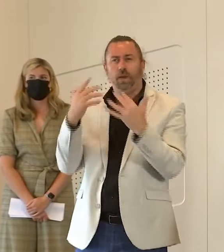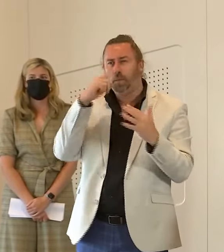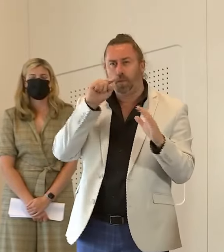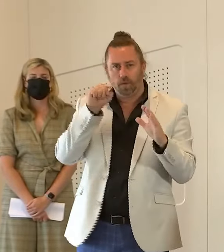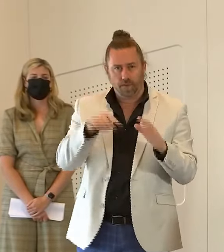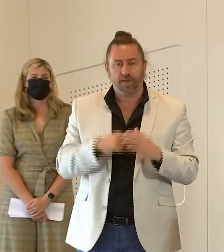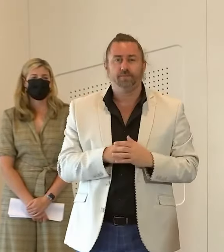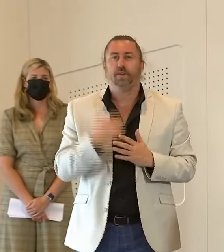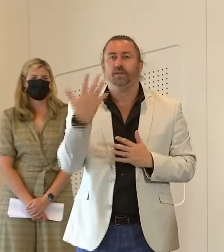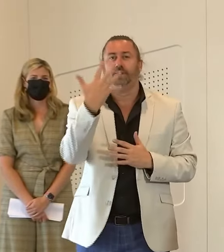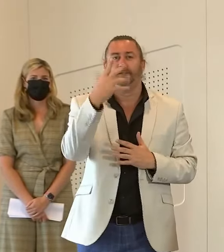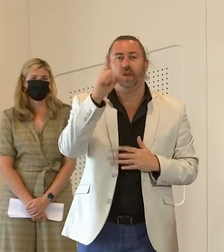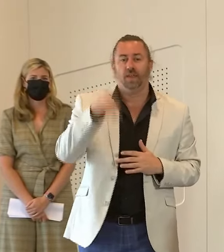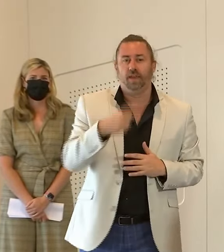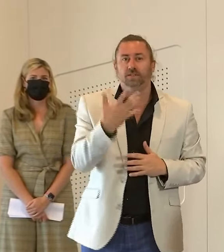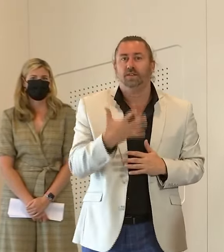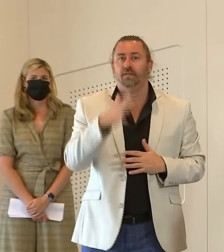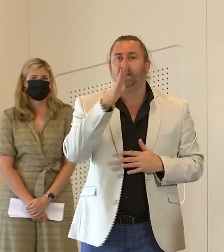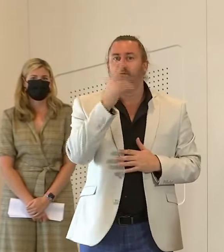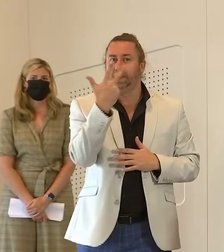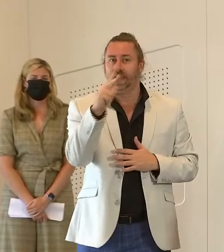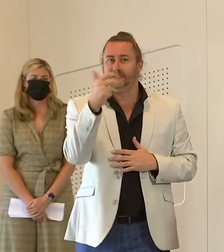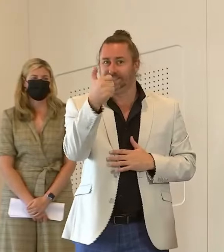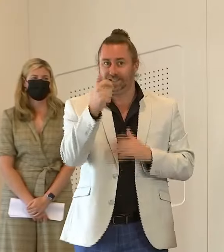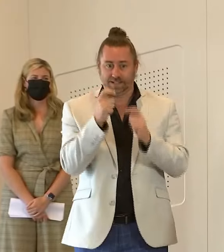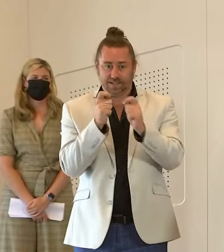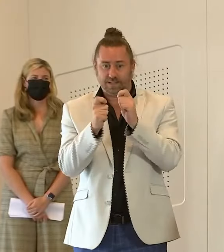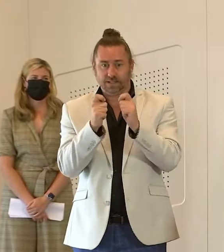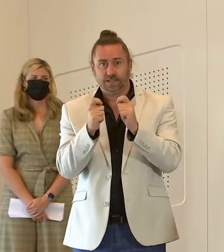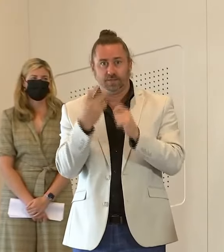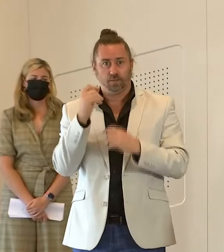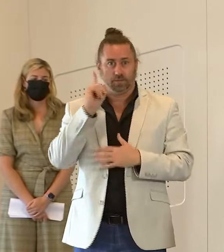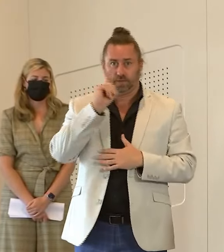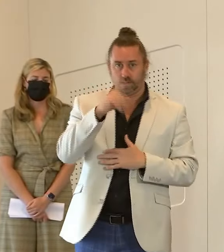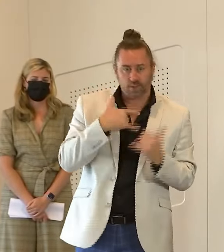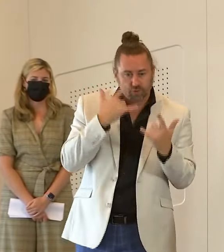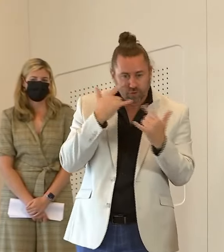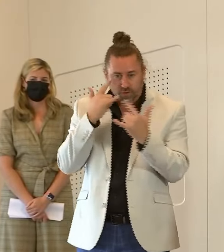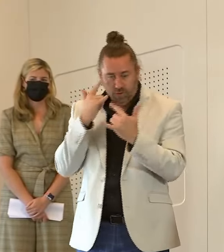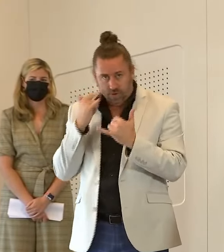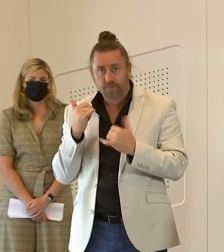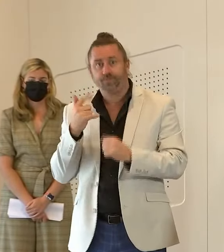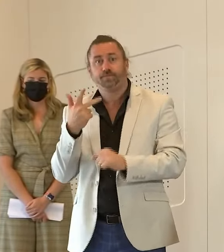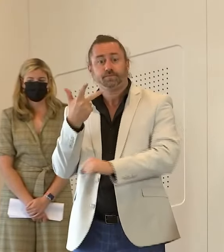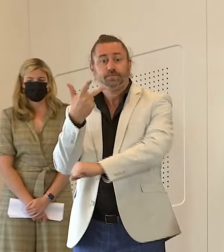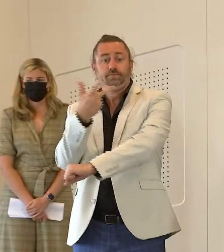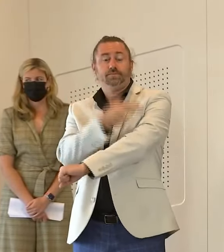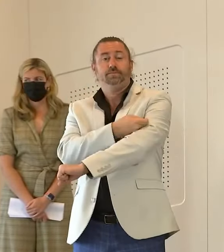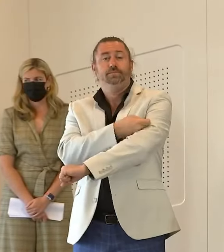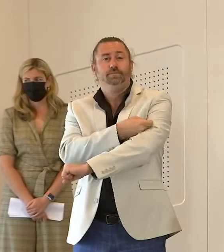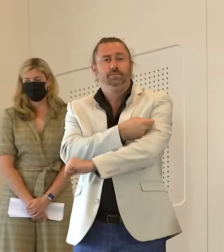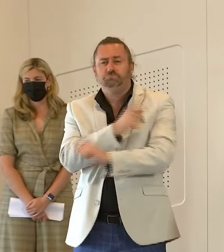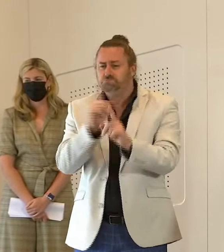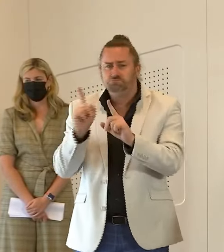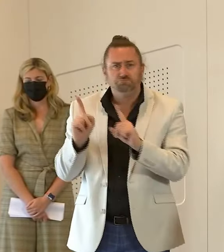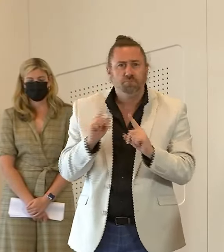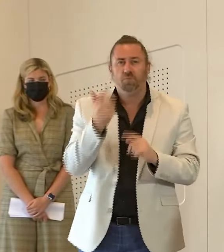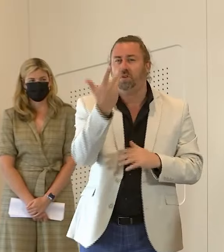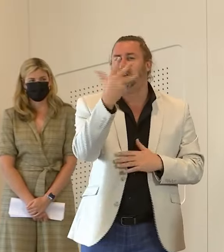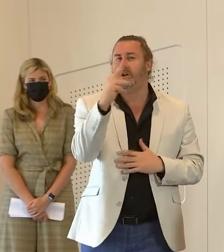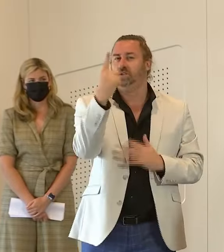We've done 15,586 tests in the last 24 hours and in terms of vaccine coverage 91